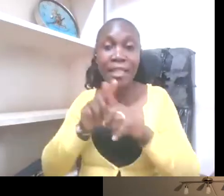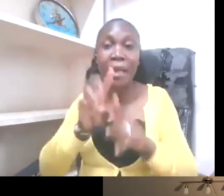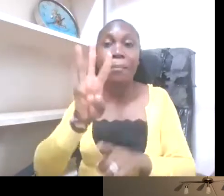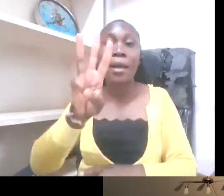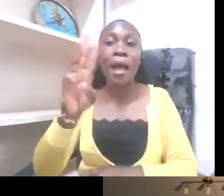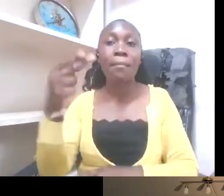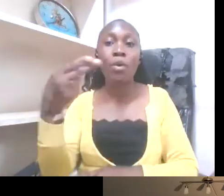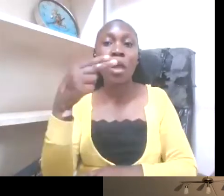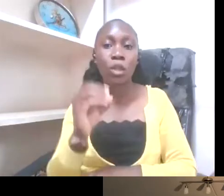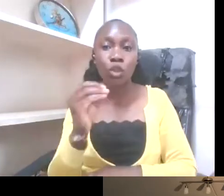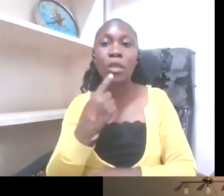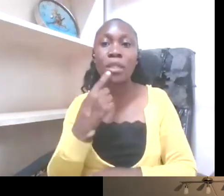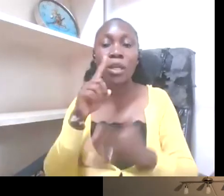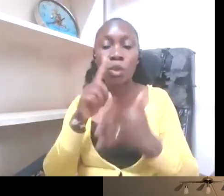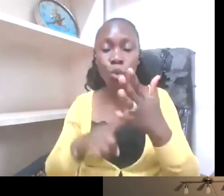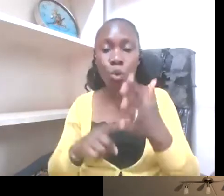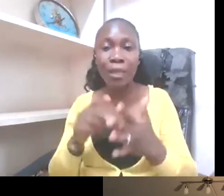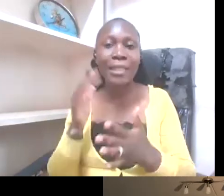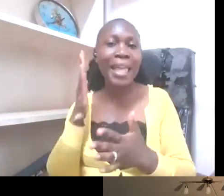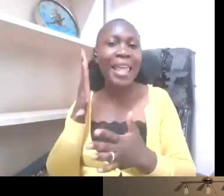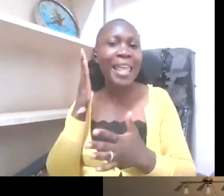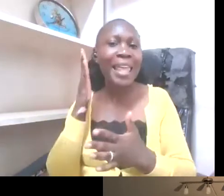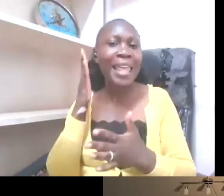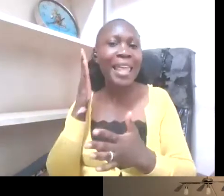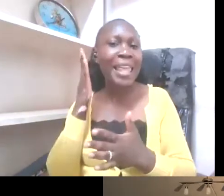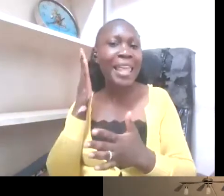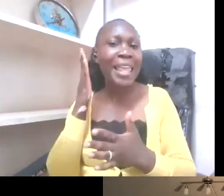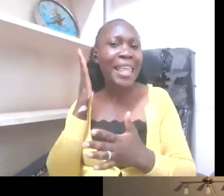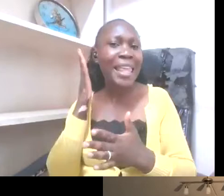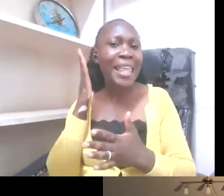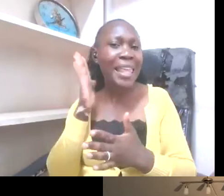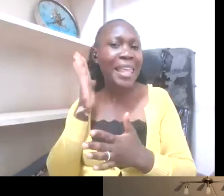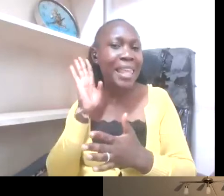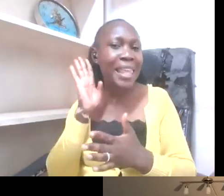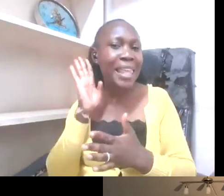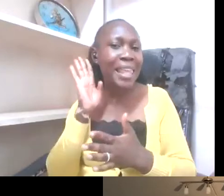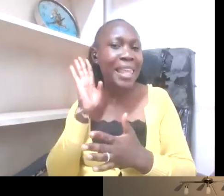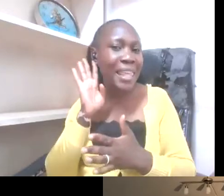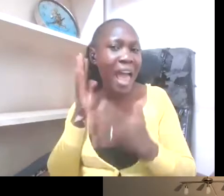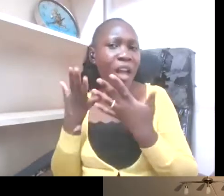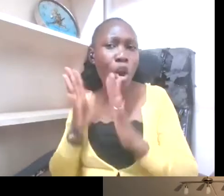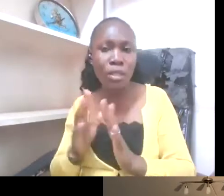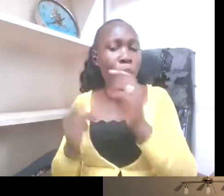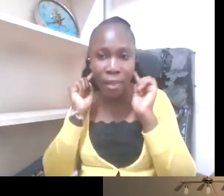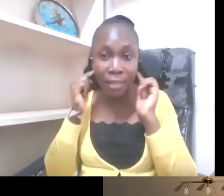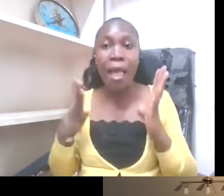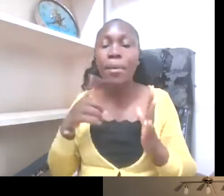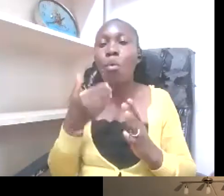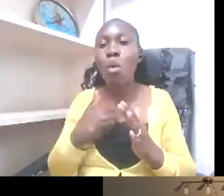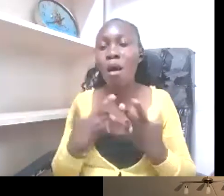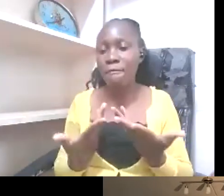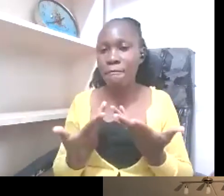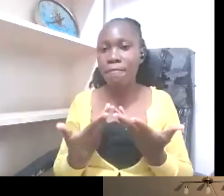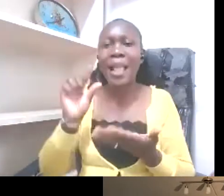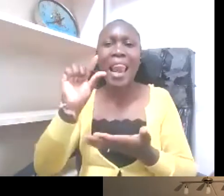20 decibels or better in both ears. People who have, you know, less than 20 decibels are